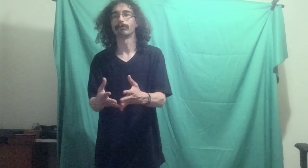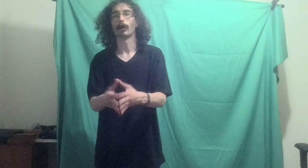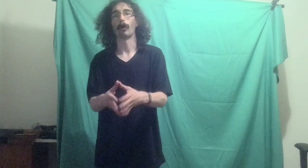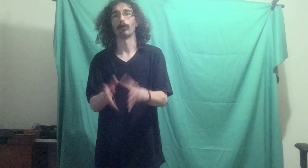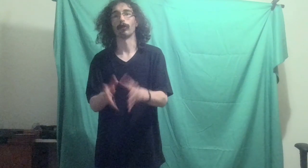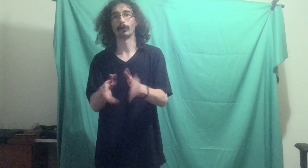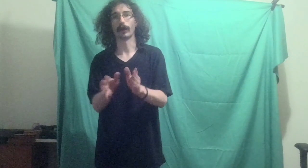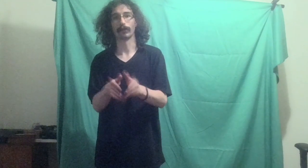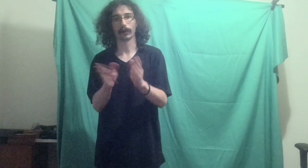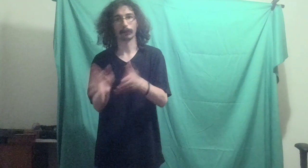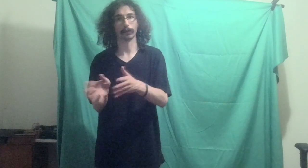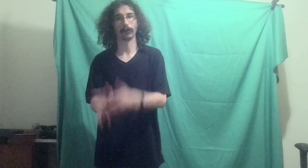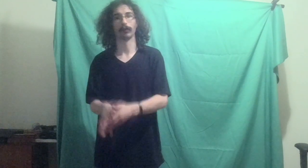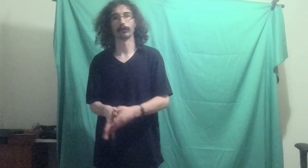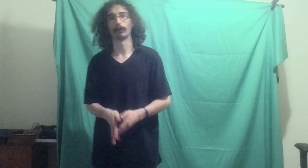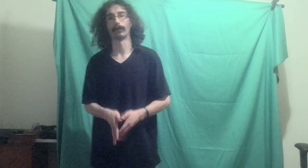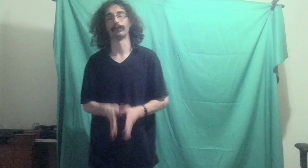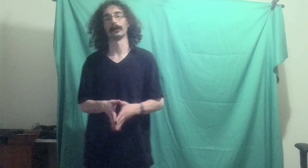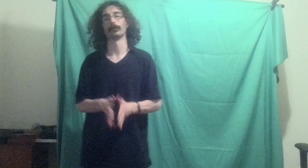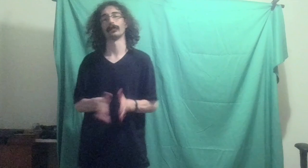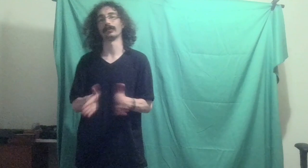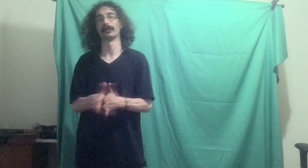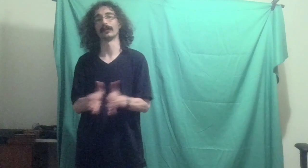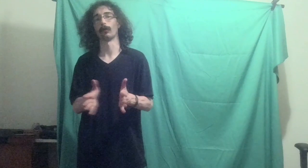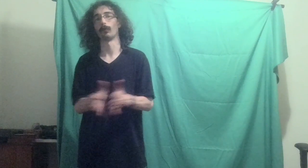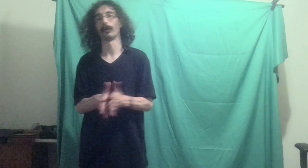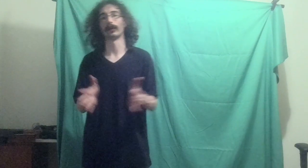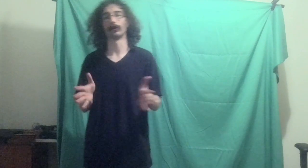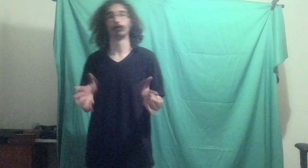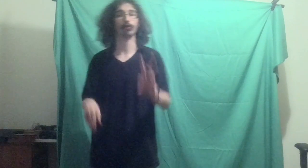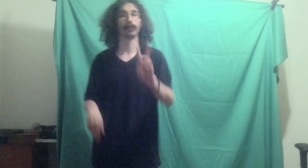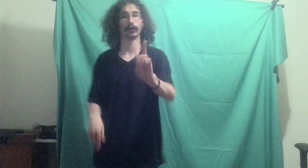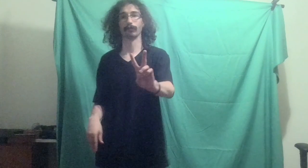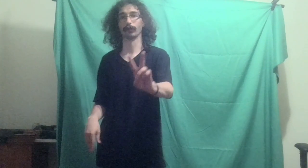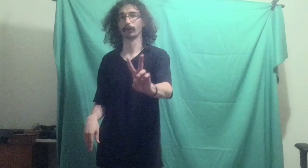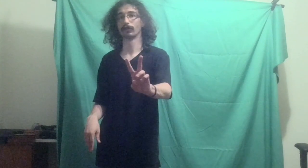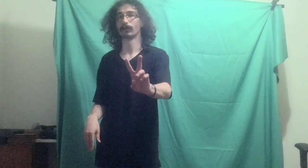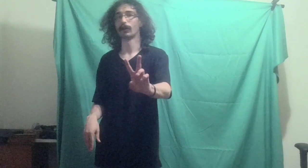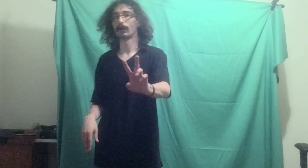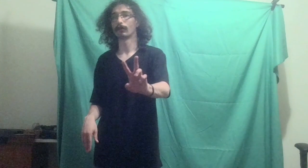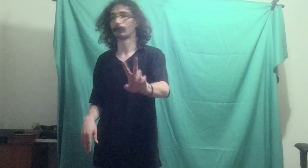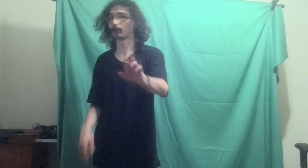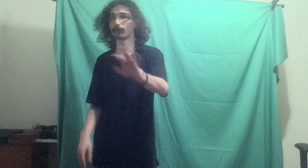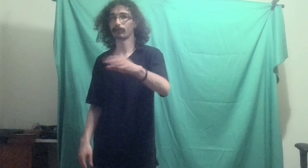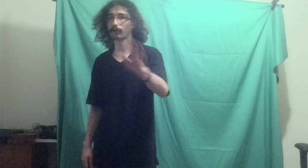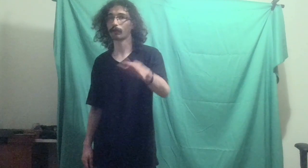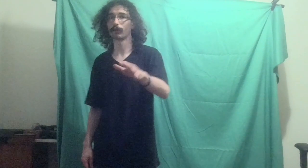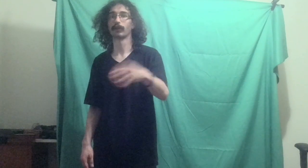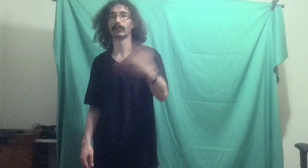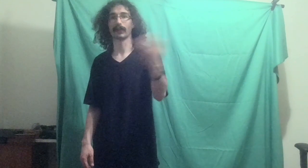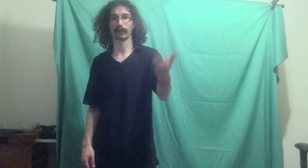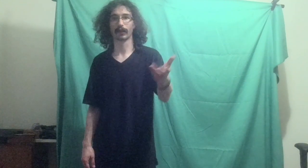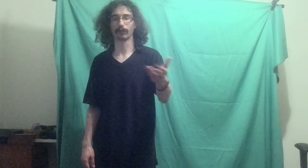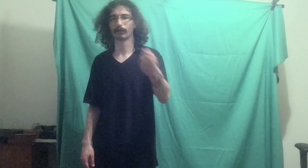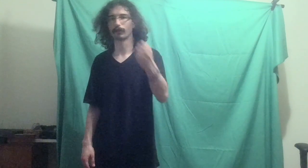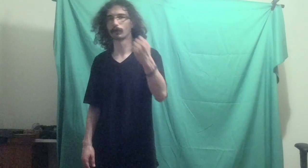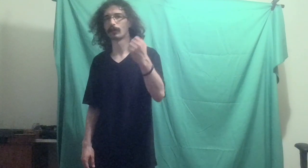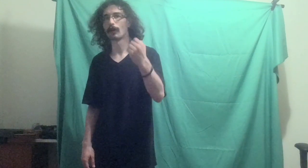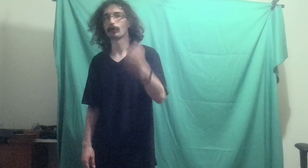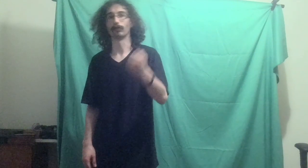Although I do have a couple long form videos that did get one and 2,000 views. So shorts are not the only ones that got thousands of views. There's just